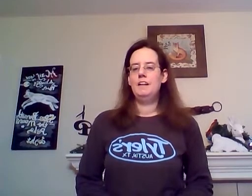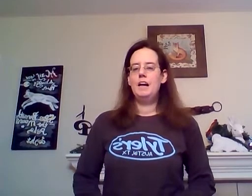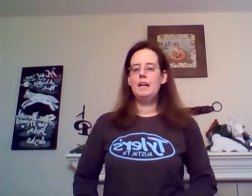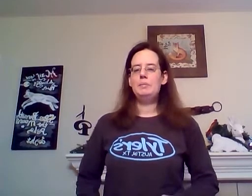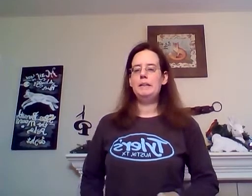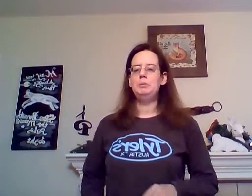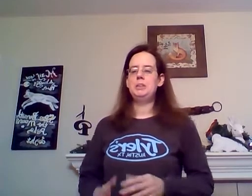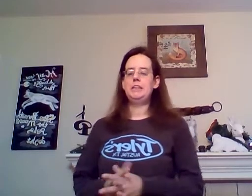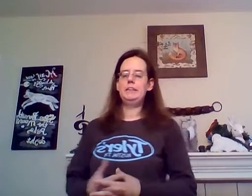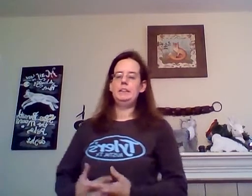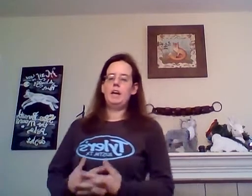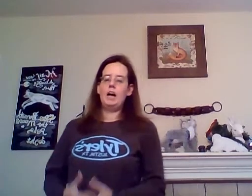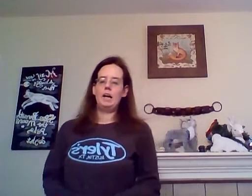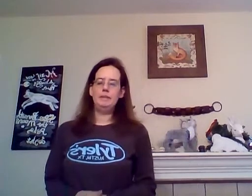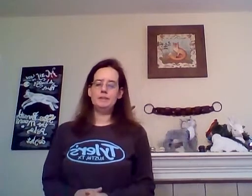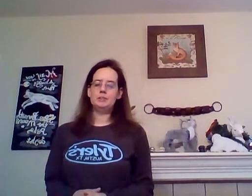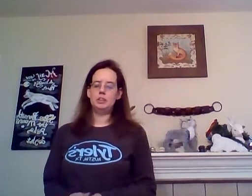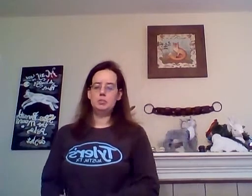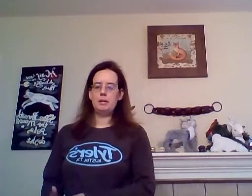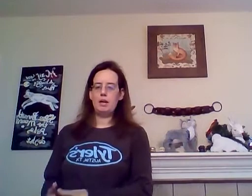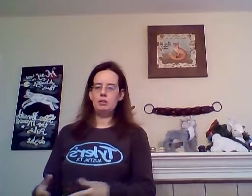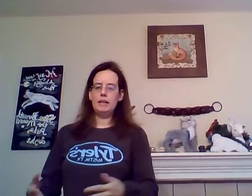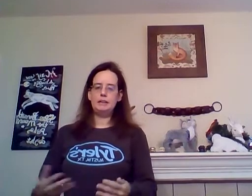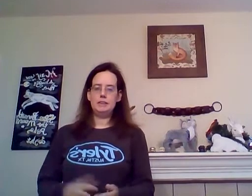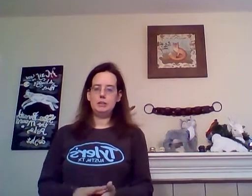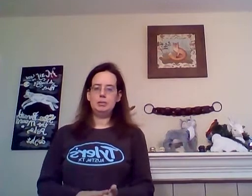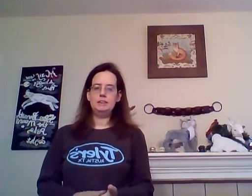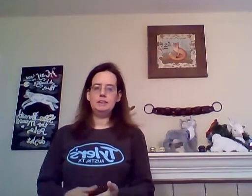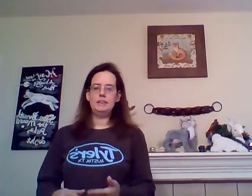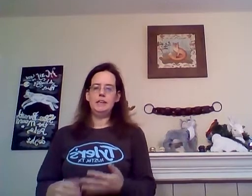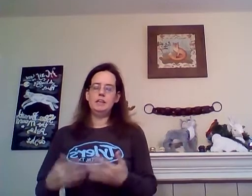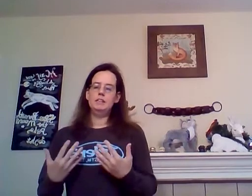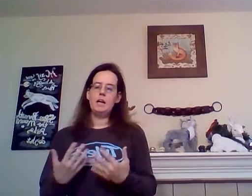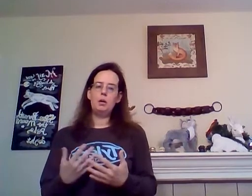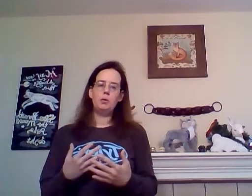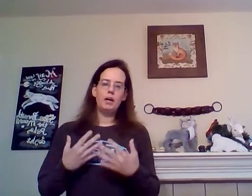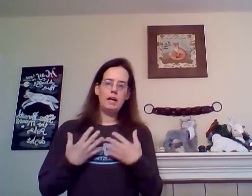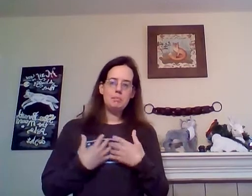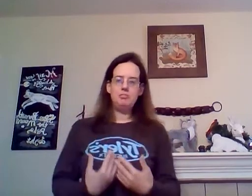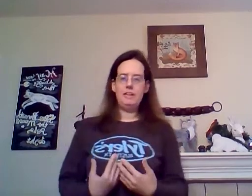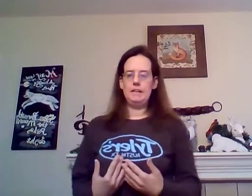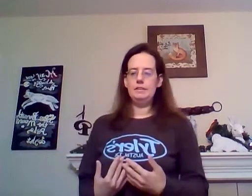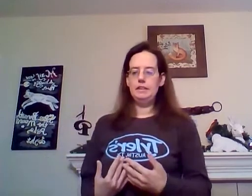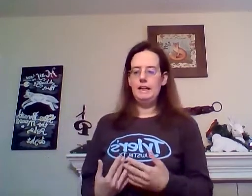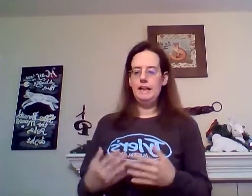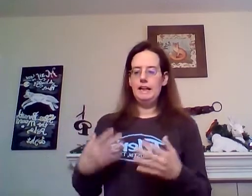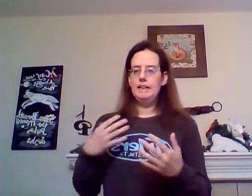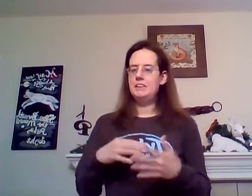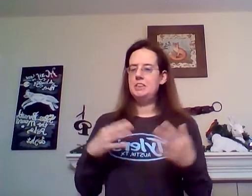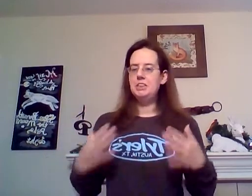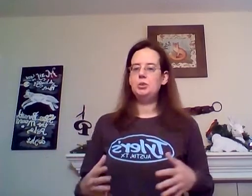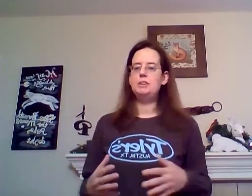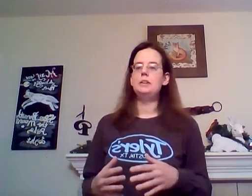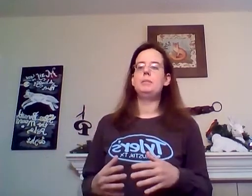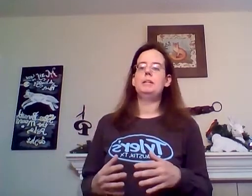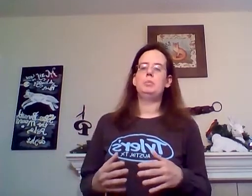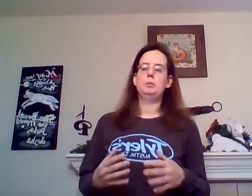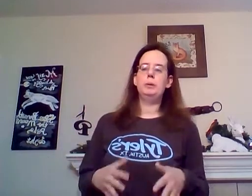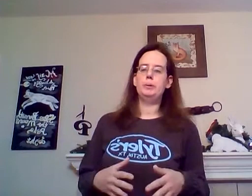hi my name is shane i'm here to talk about alexander polinsky now i'm a fan and i just recently met him on twitter